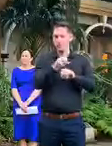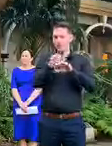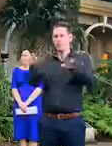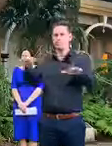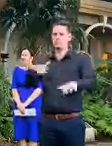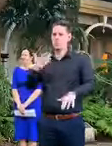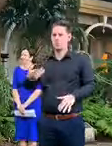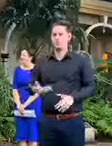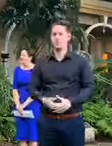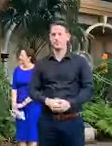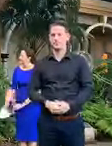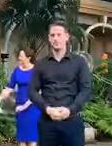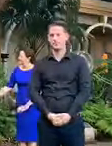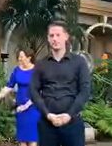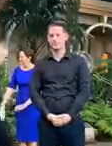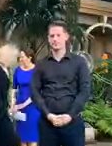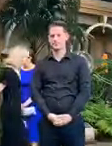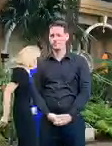thank you